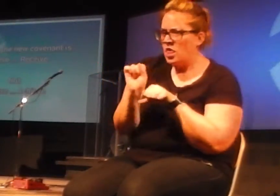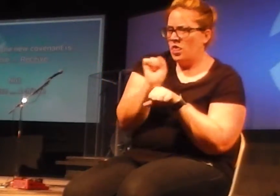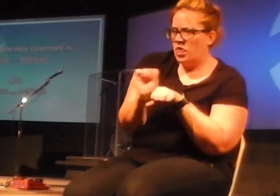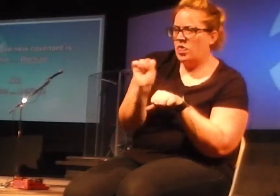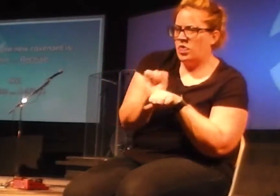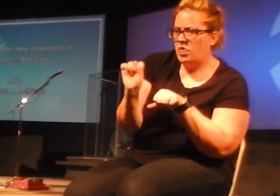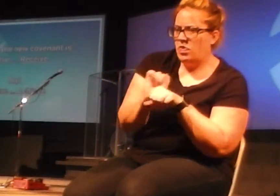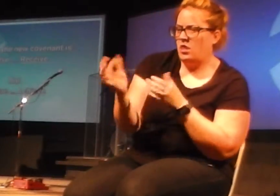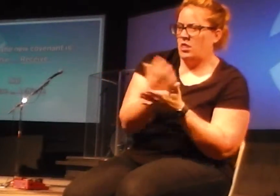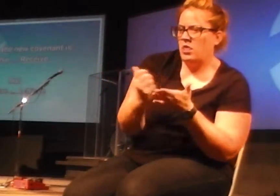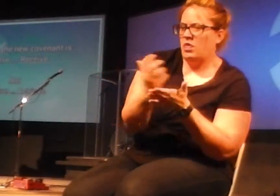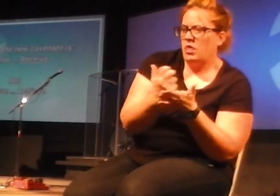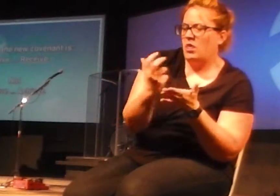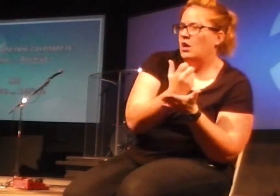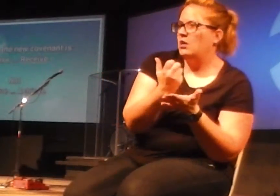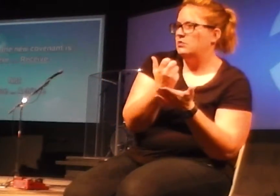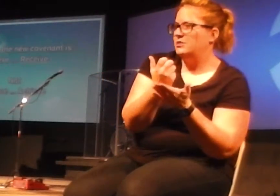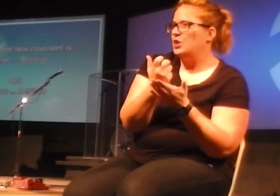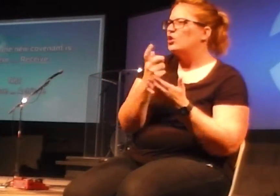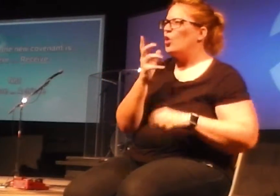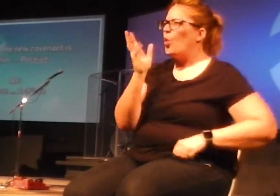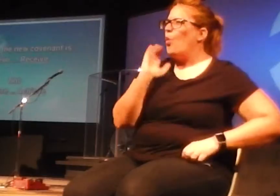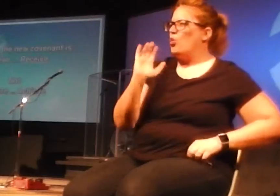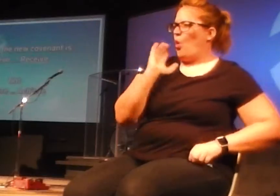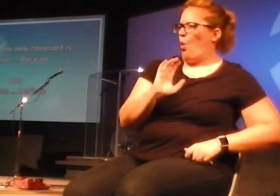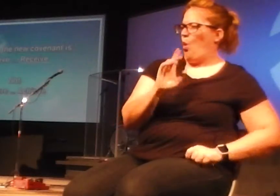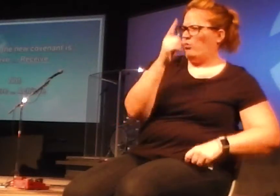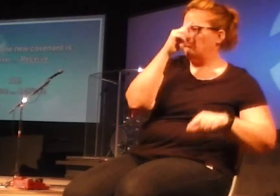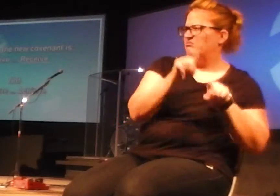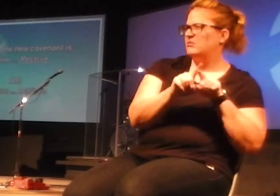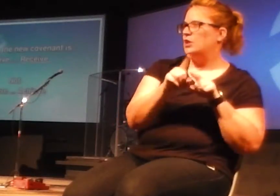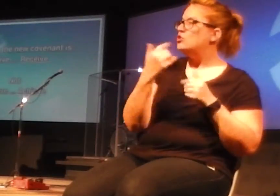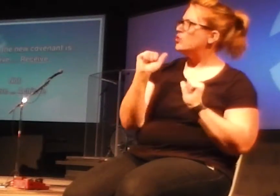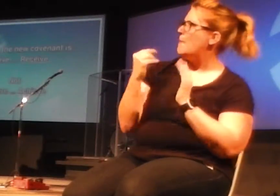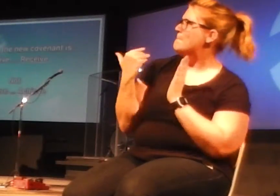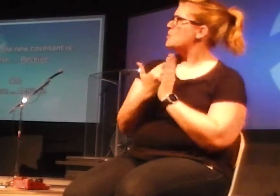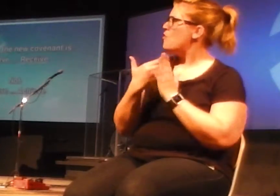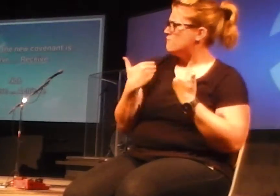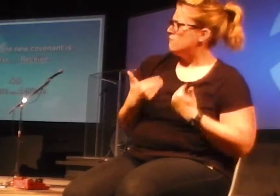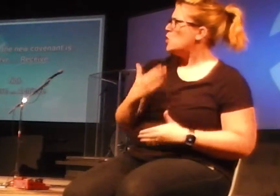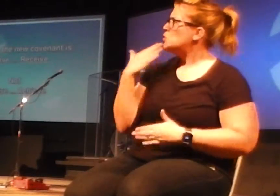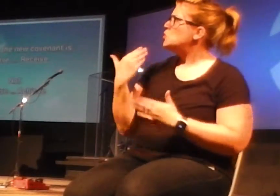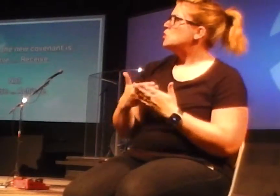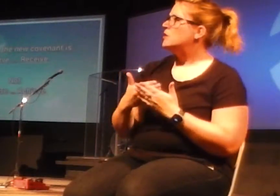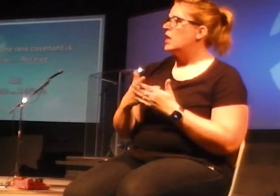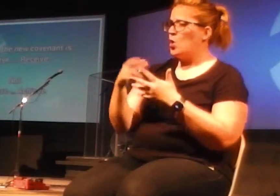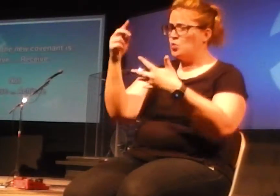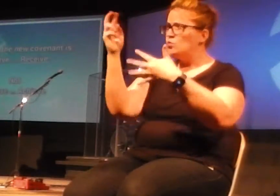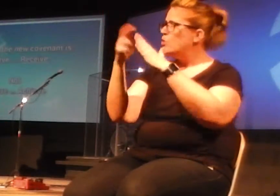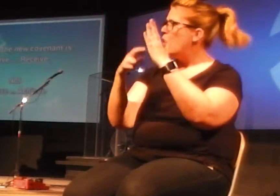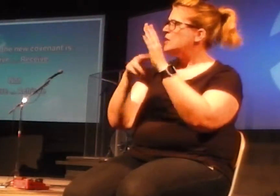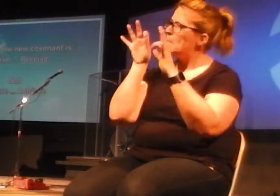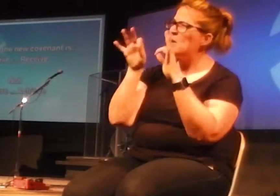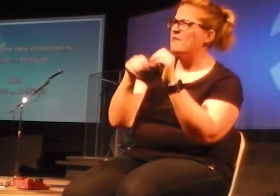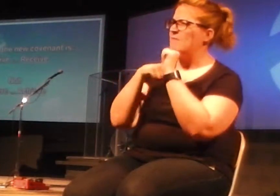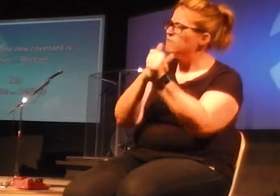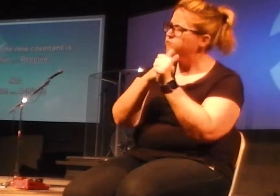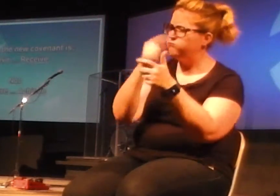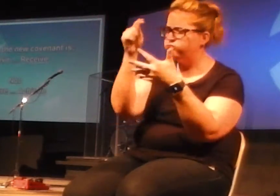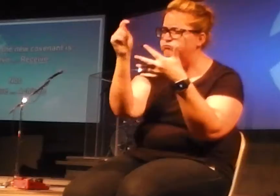living in the old dream, the old way. You're still trying to prove yourself. Follow a set of rules perfectly. Do everything just so.